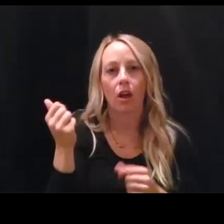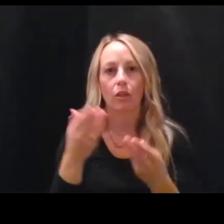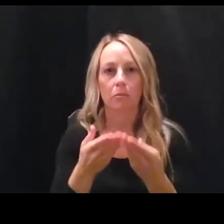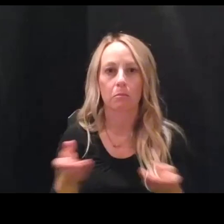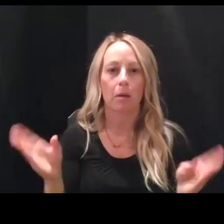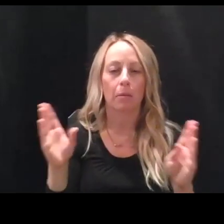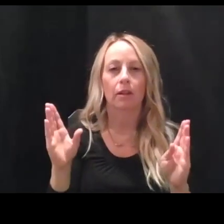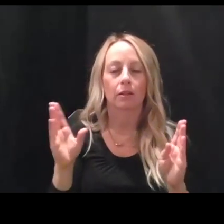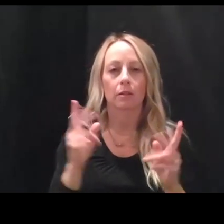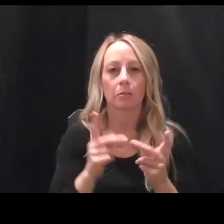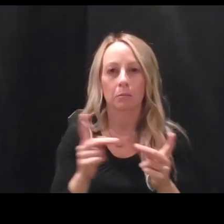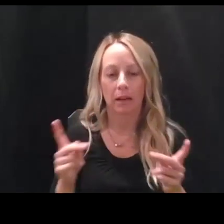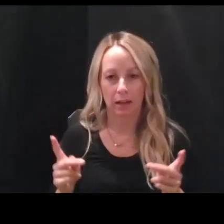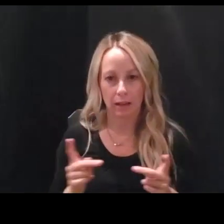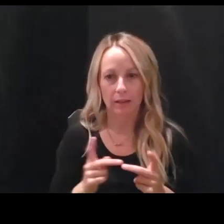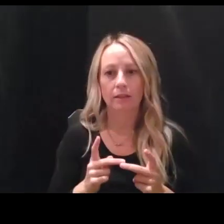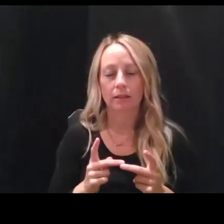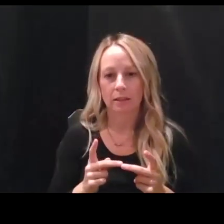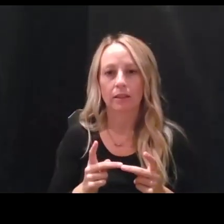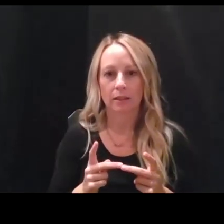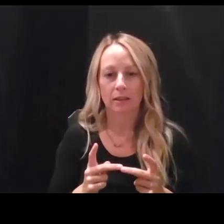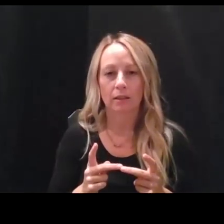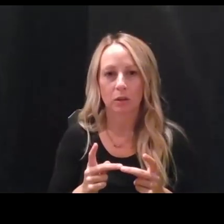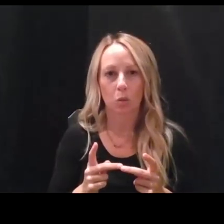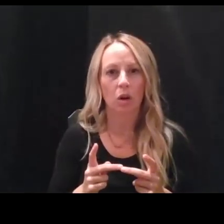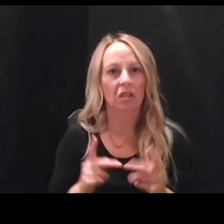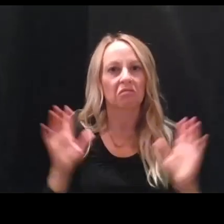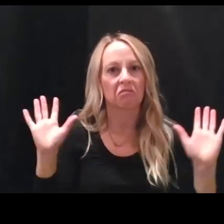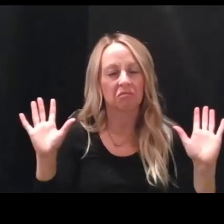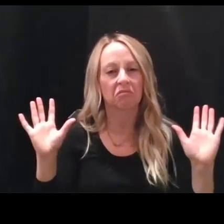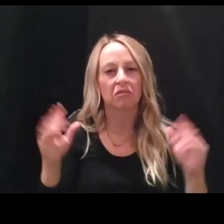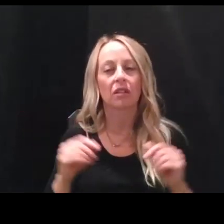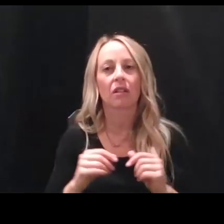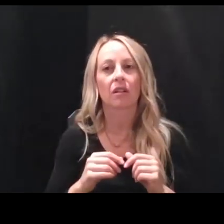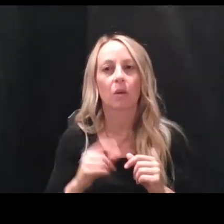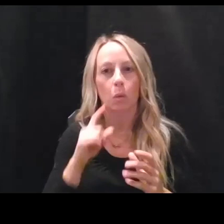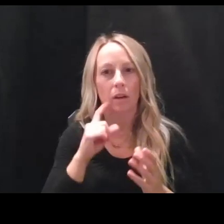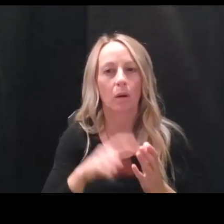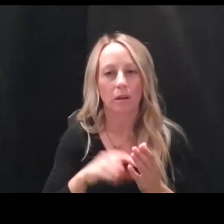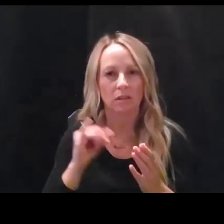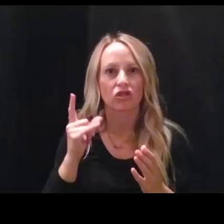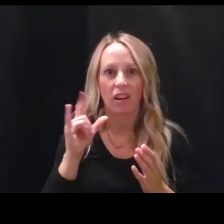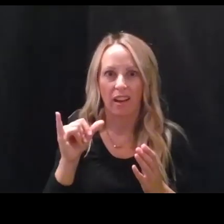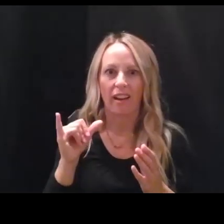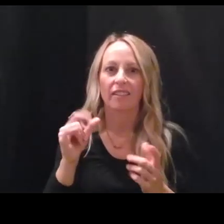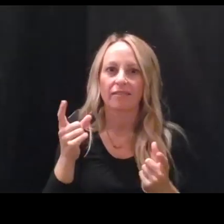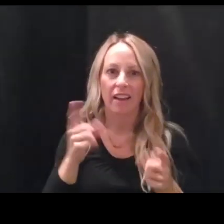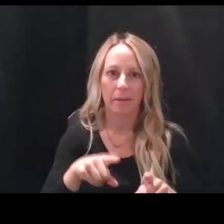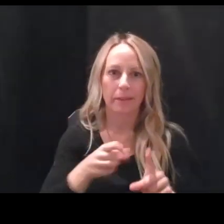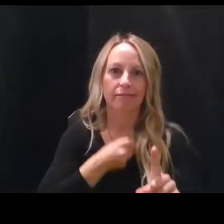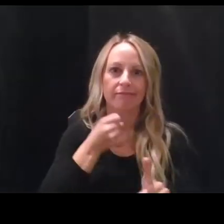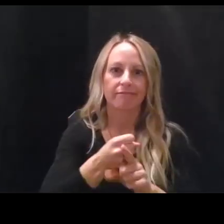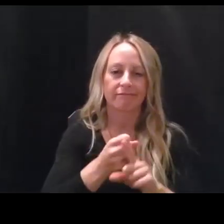And it was shortly after those restrictions were lifted that we saw our July peak. Um, the